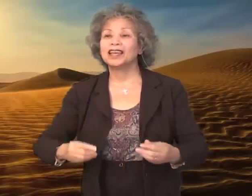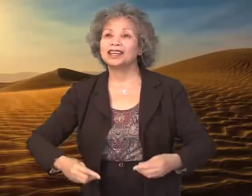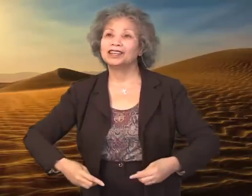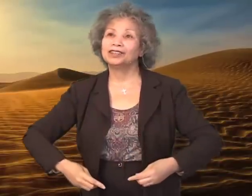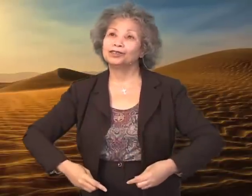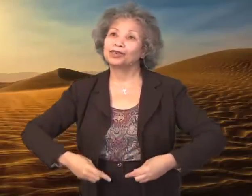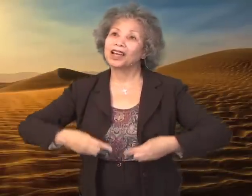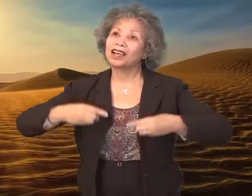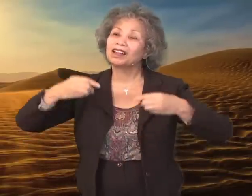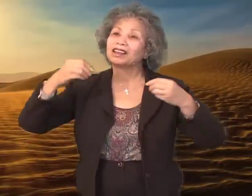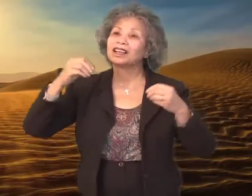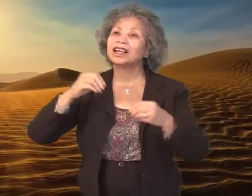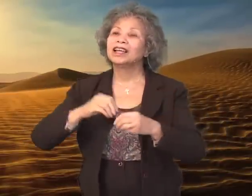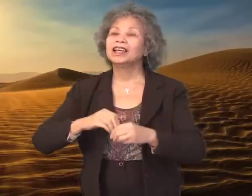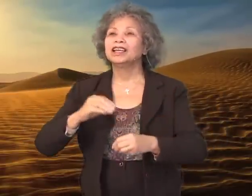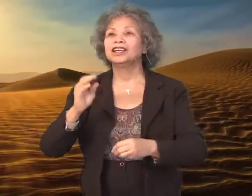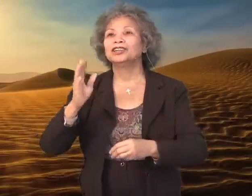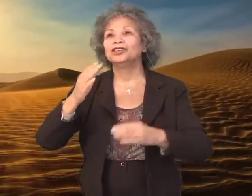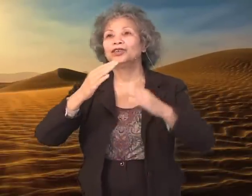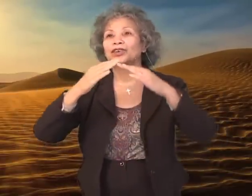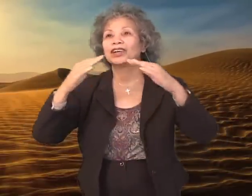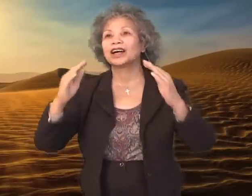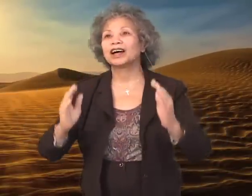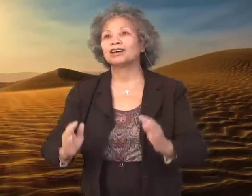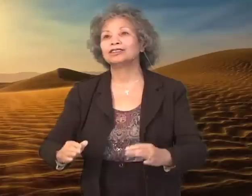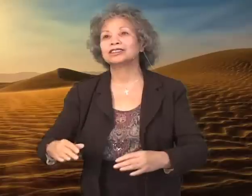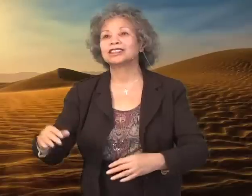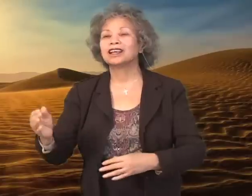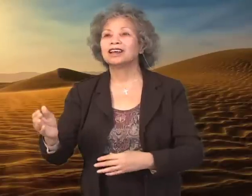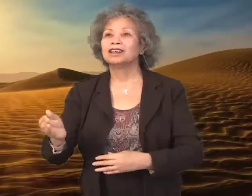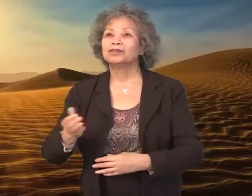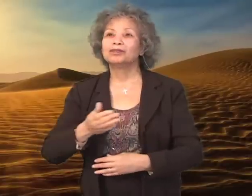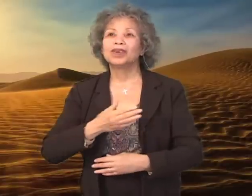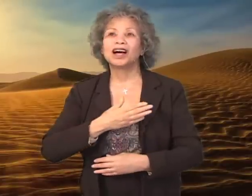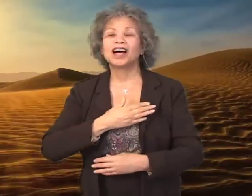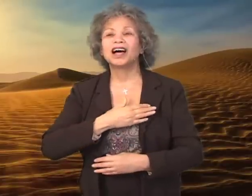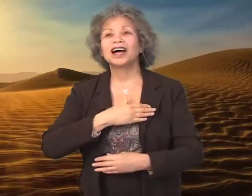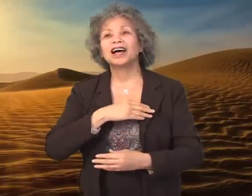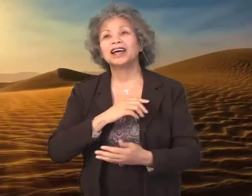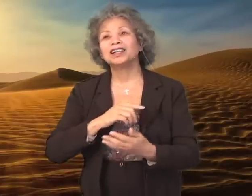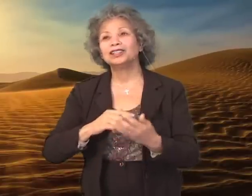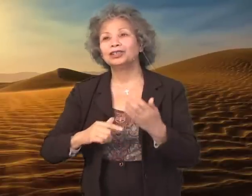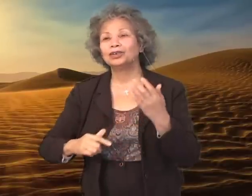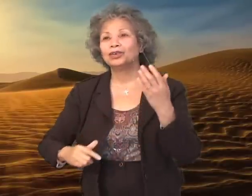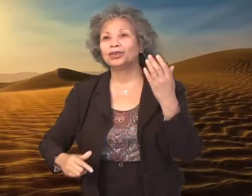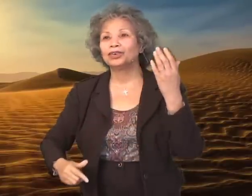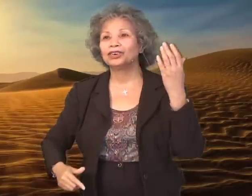dwell in your house. My Lord,